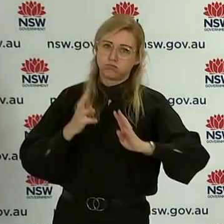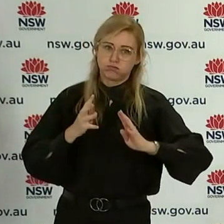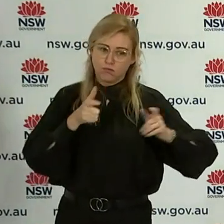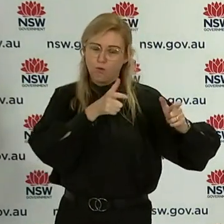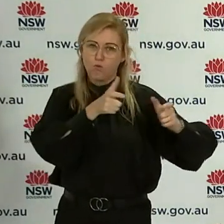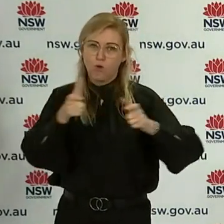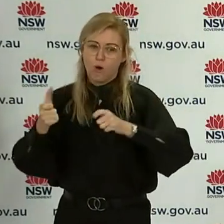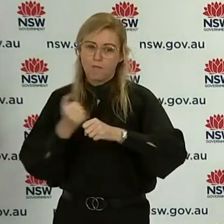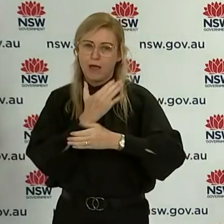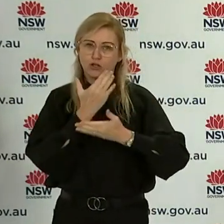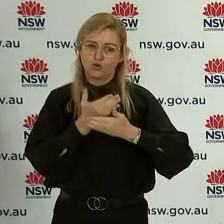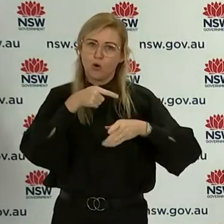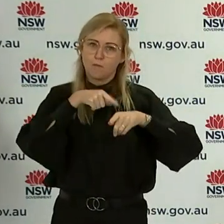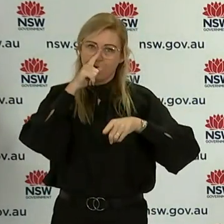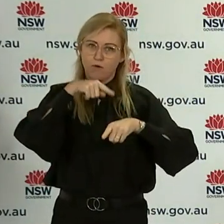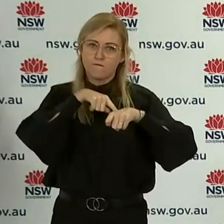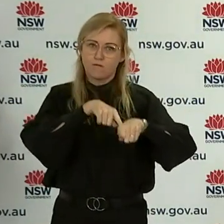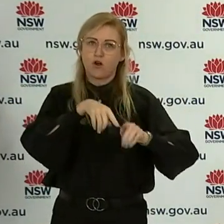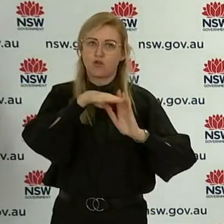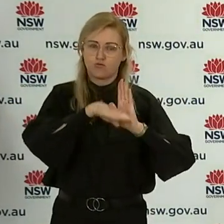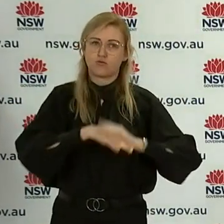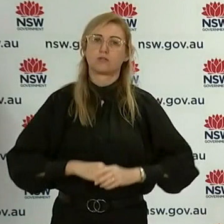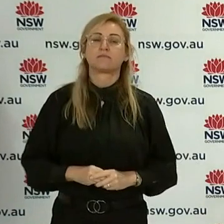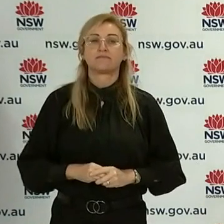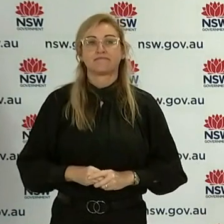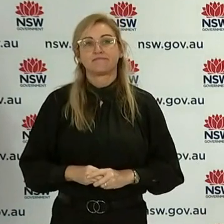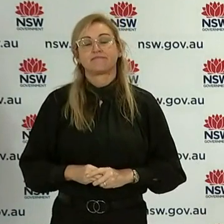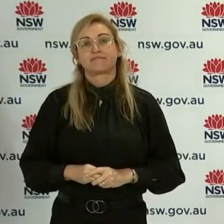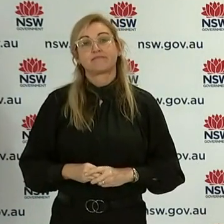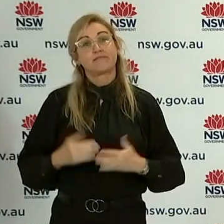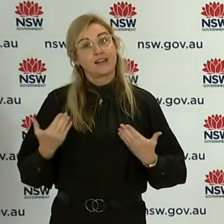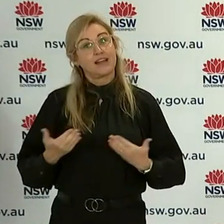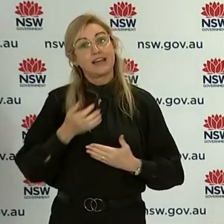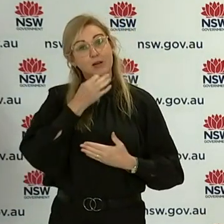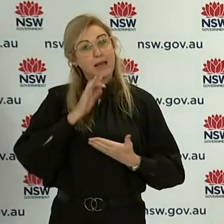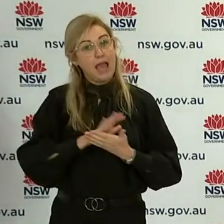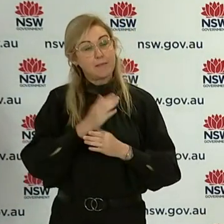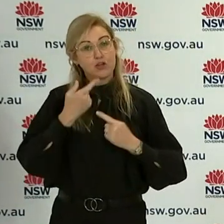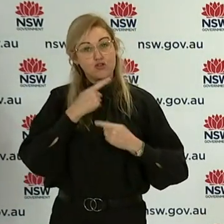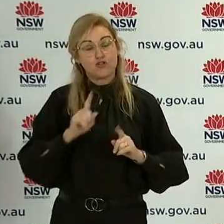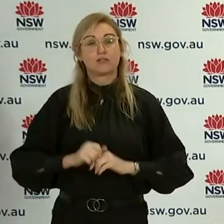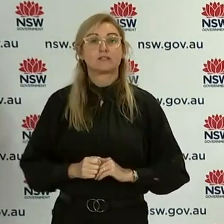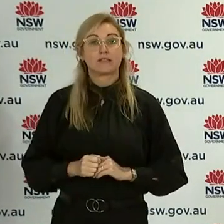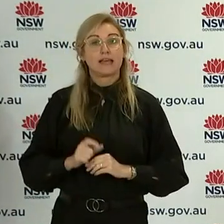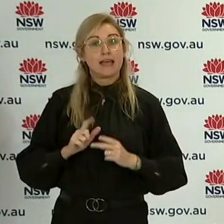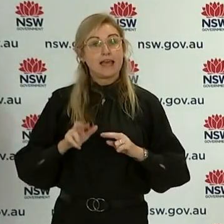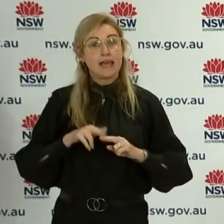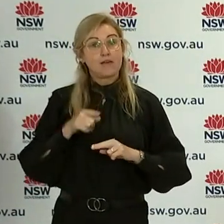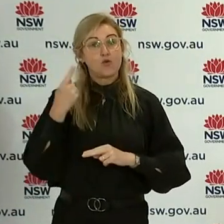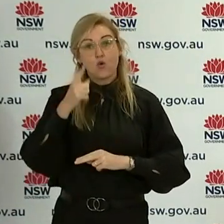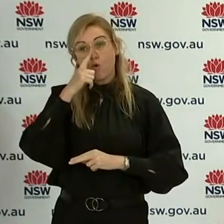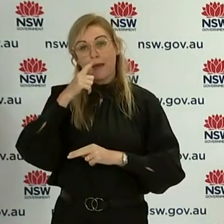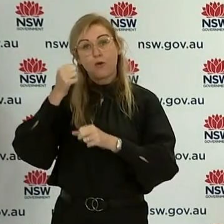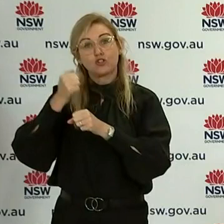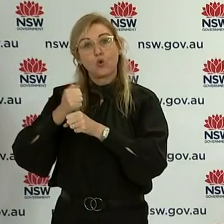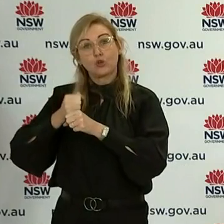on the ground, making sure people are doing the right thing. On a more positive note, health experts advise us that if people in the Georges River